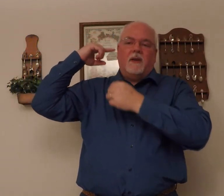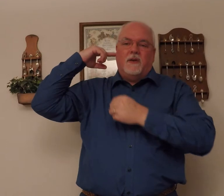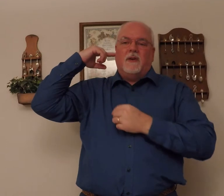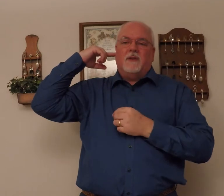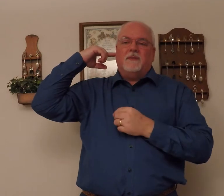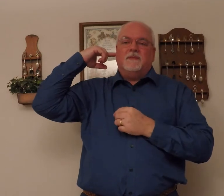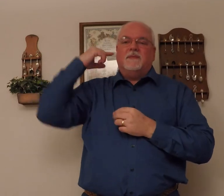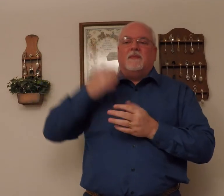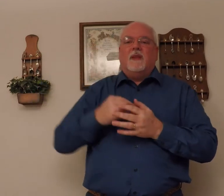ear.